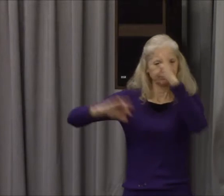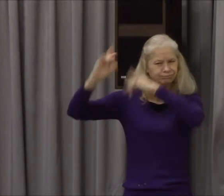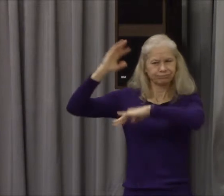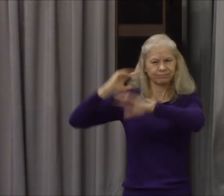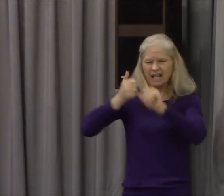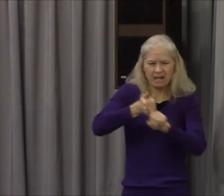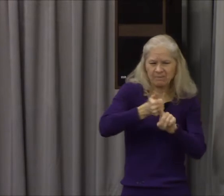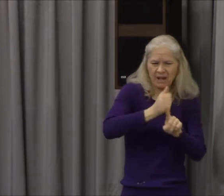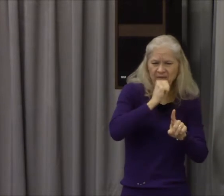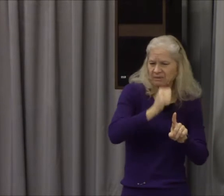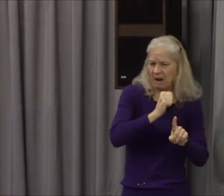what does he say